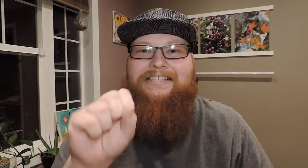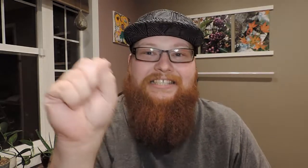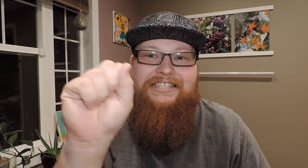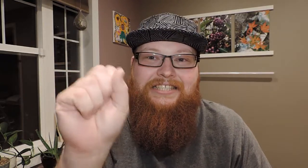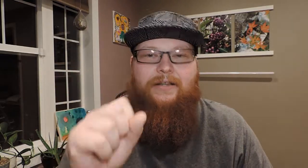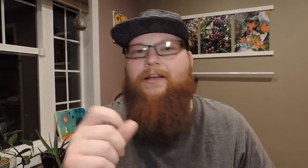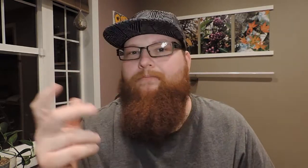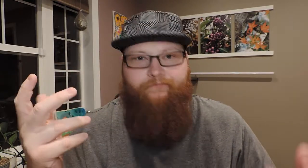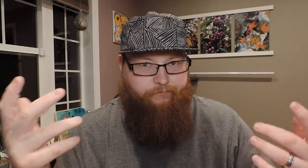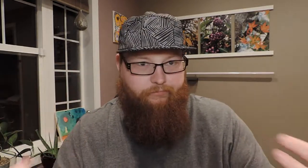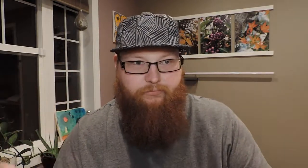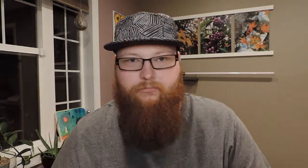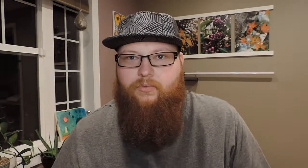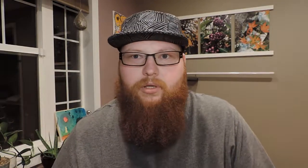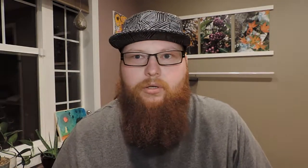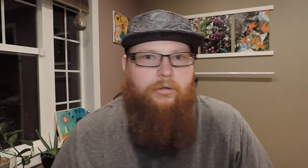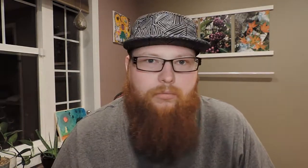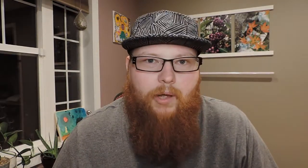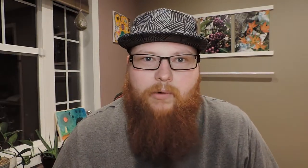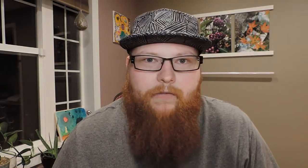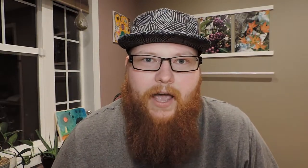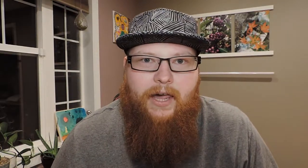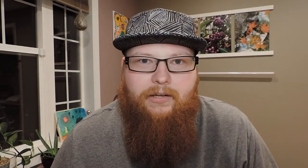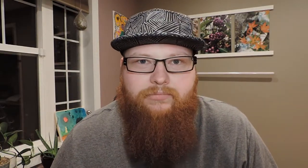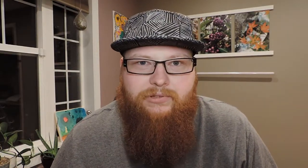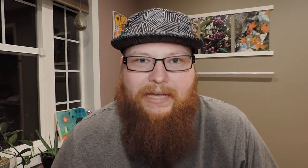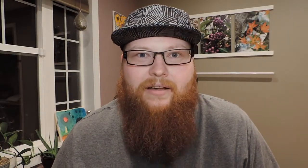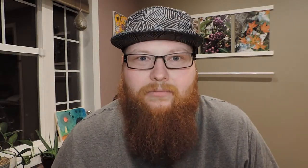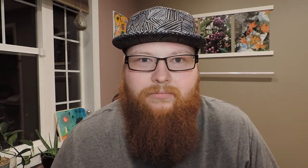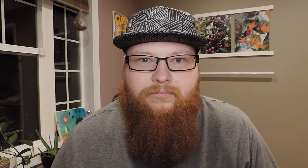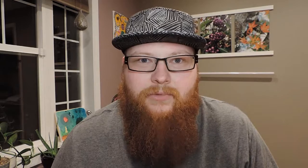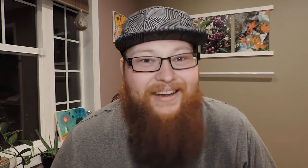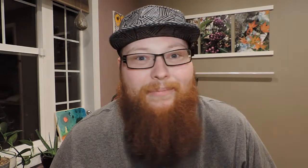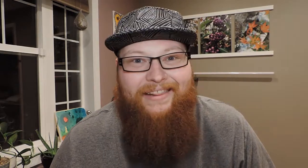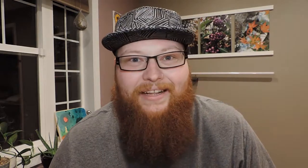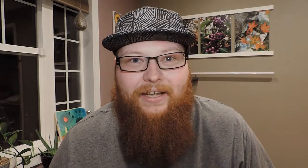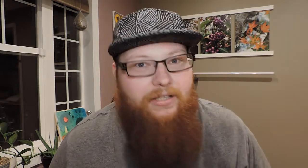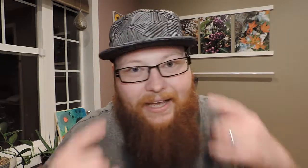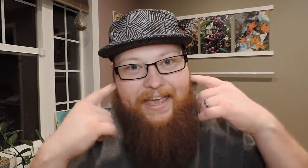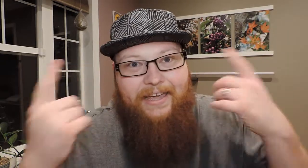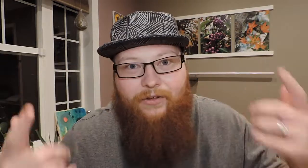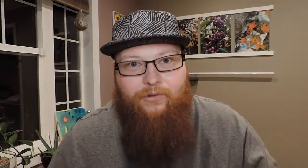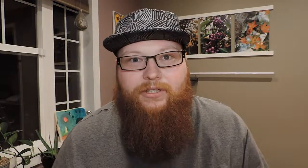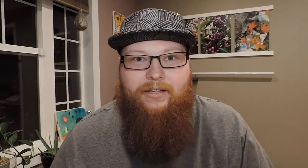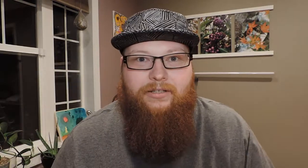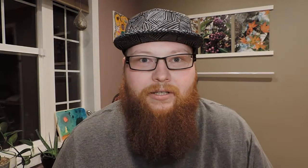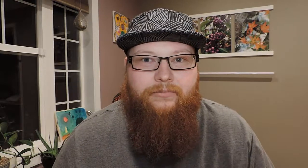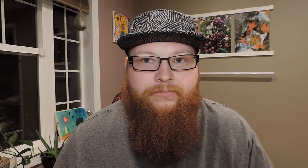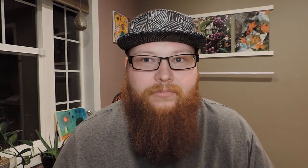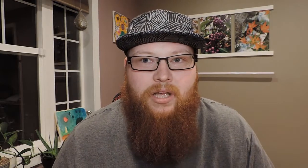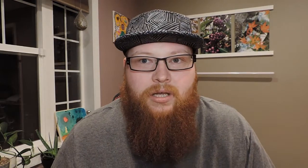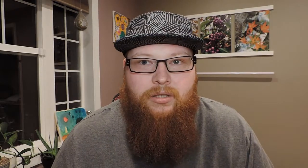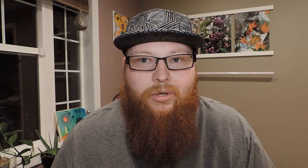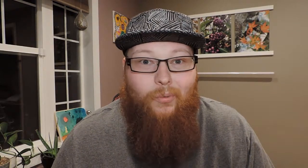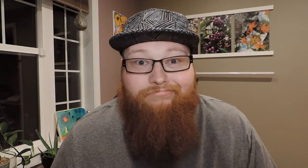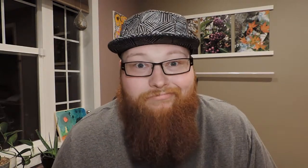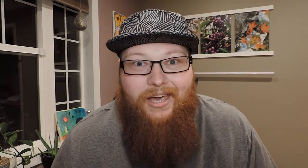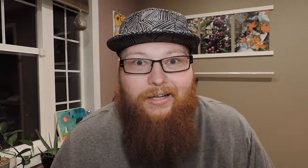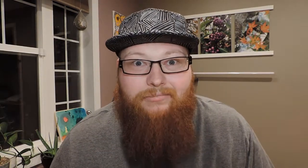my ss, they've never had a sound. I didn't make that sound. I can't hear those sounds. So, yeah,